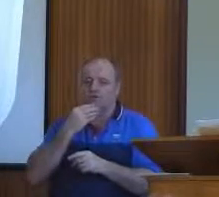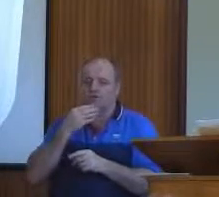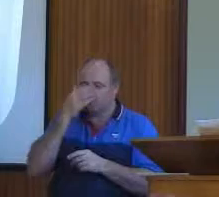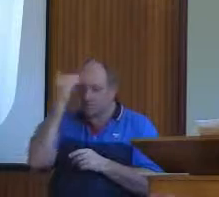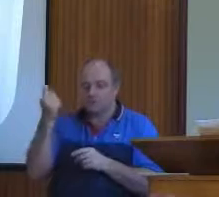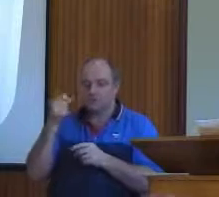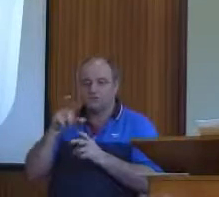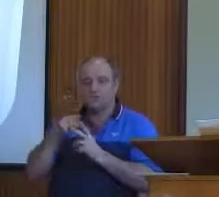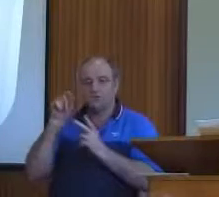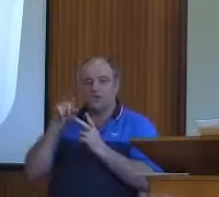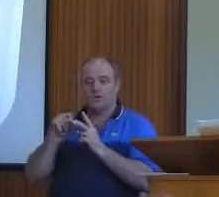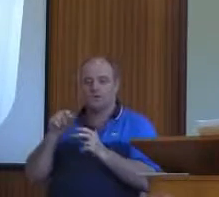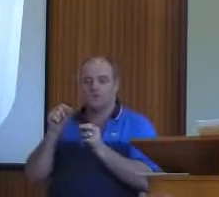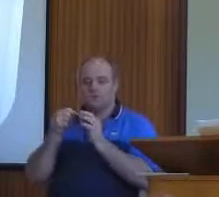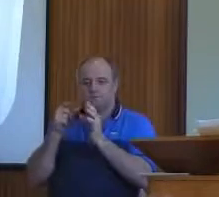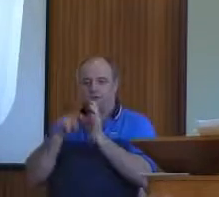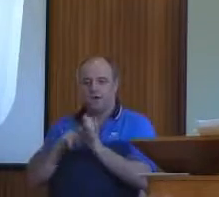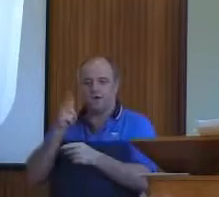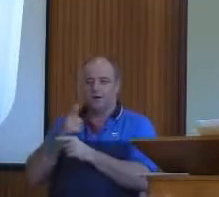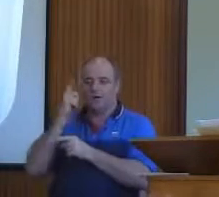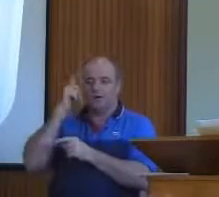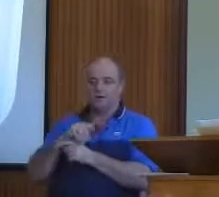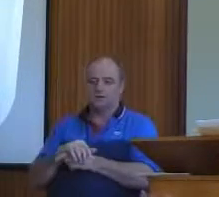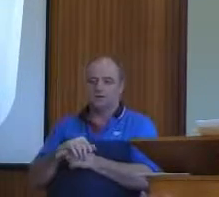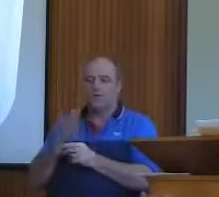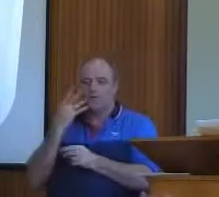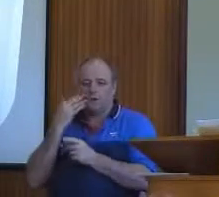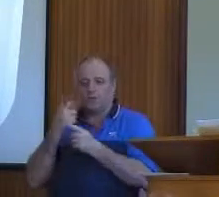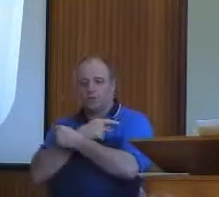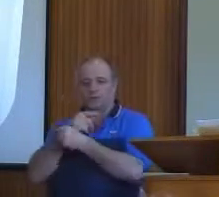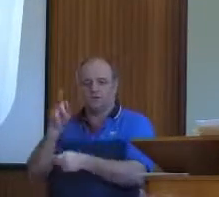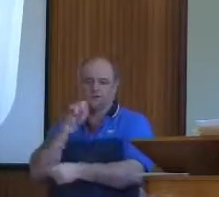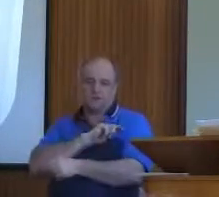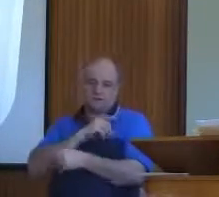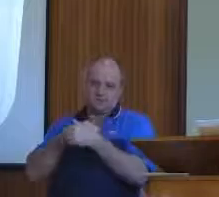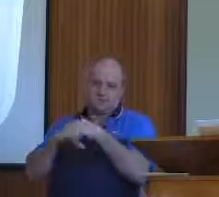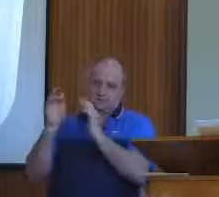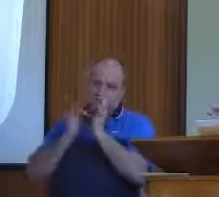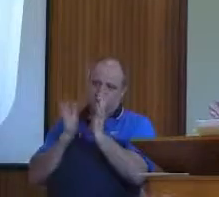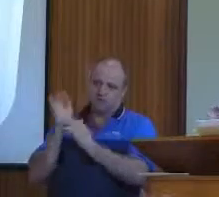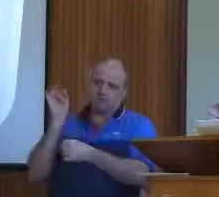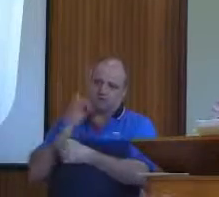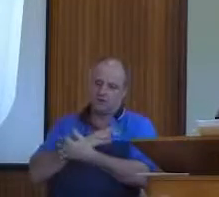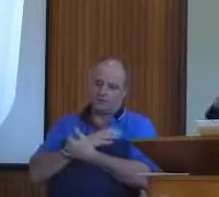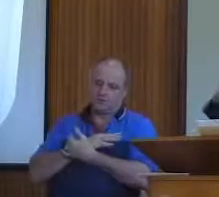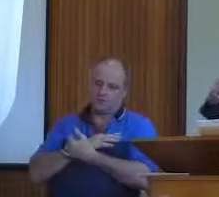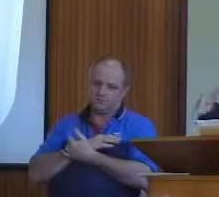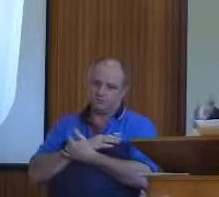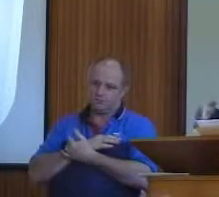Now the act of trusting in Christ has no merit at all. It is merely an exercise